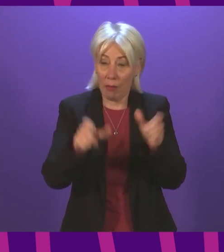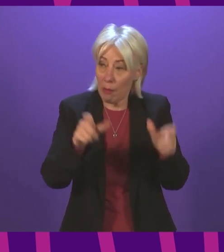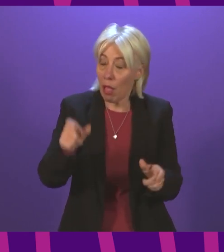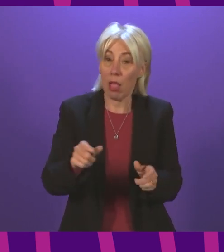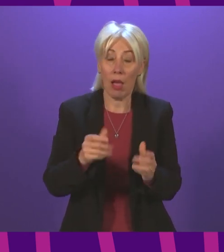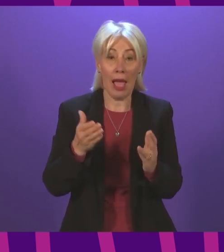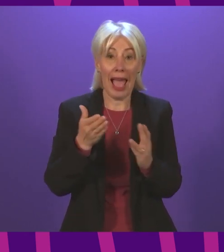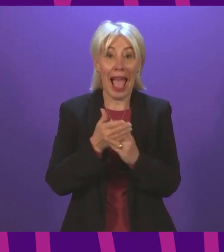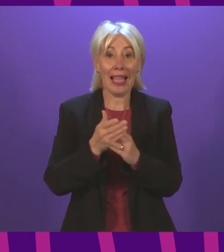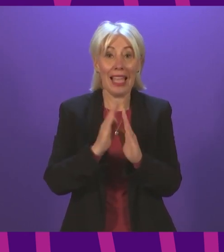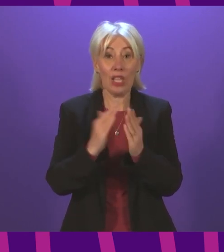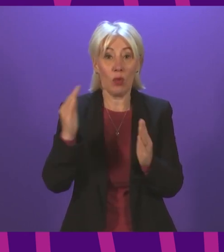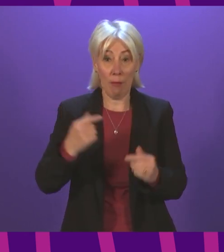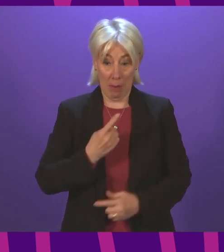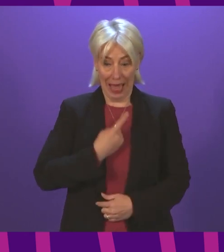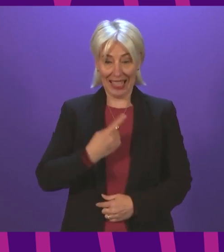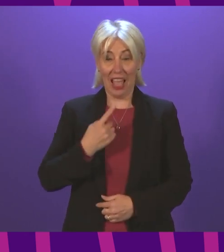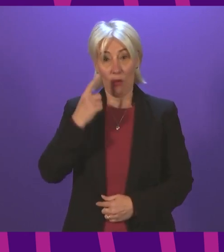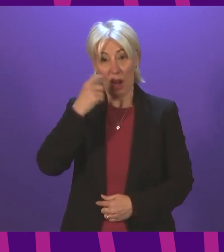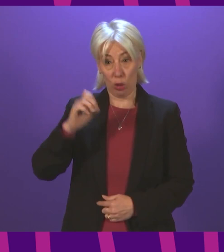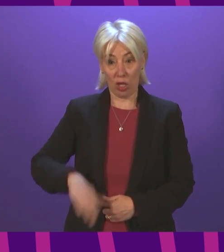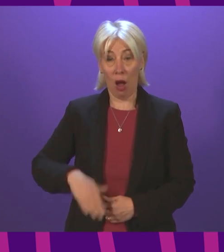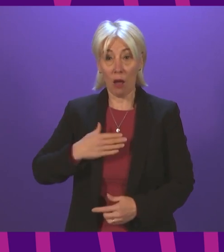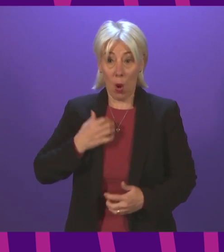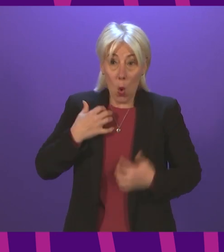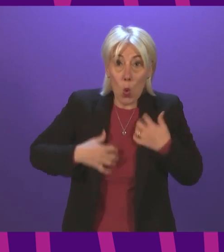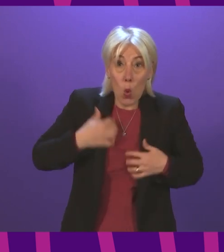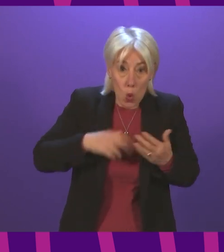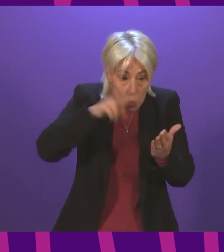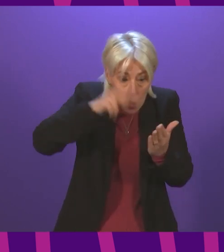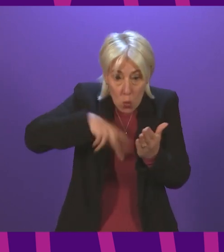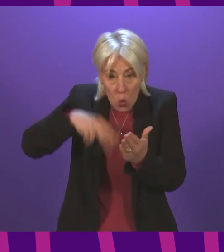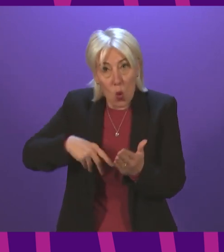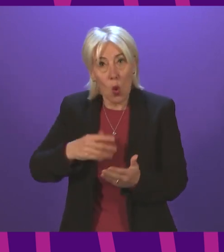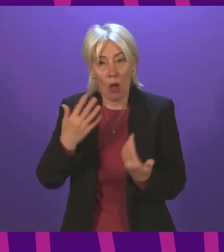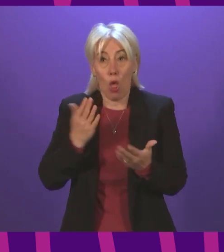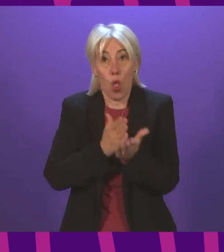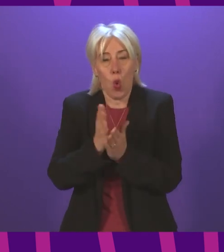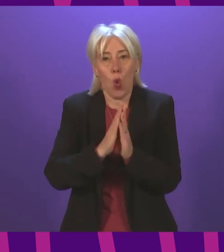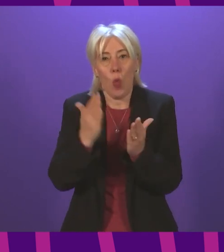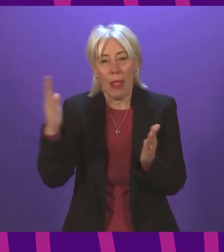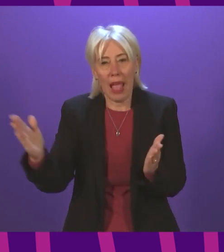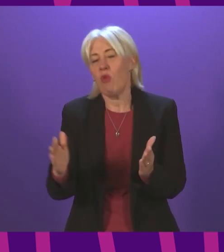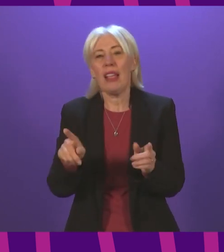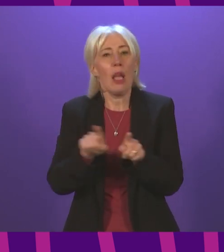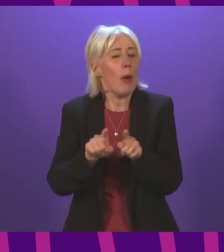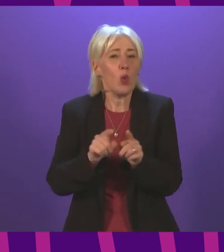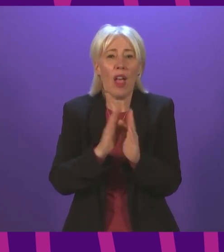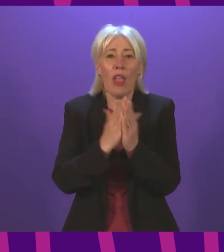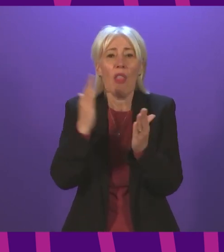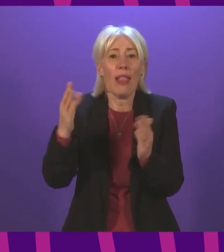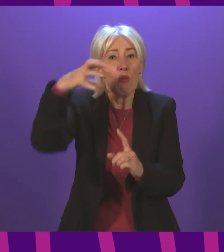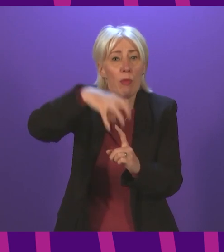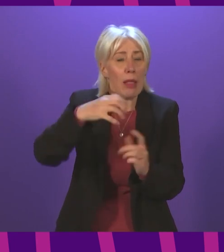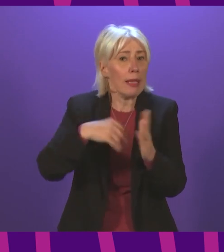library that fuelled my own love of reading when I was younger. That is vitally important. But these days, libraries are used for many other things as well.